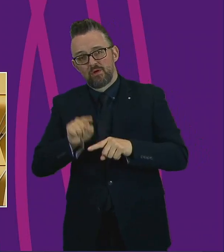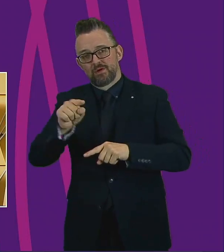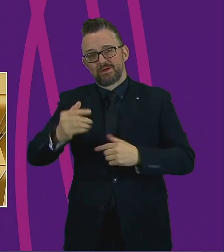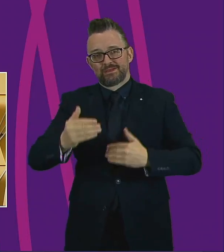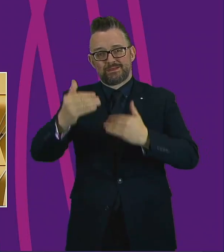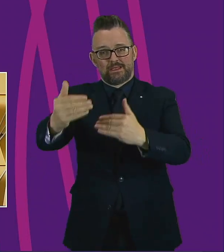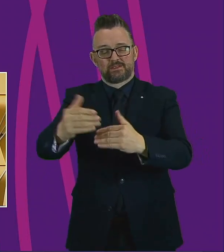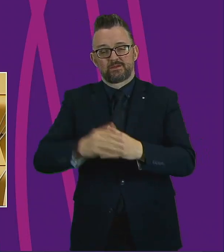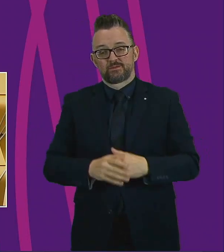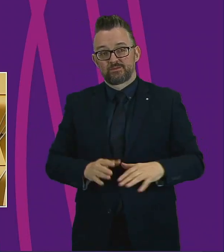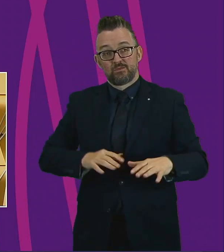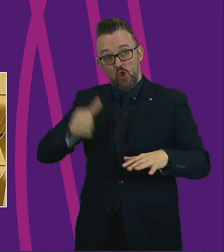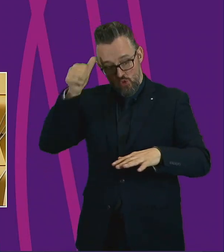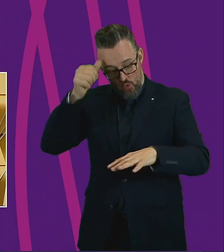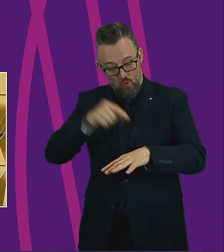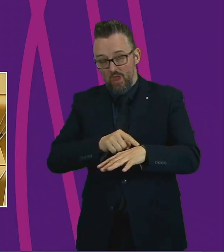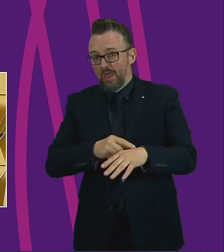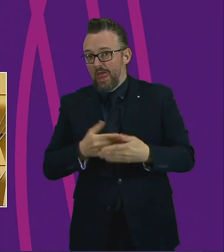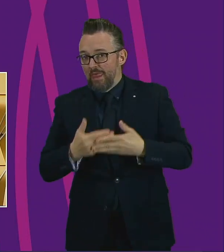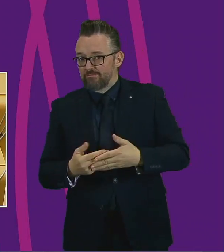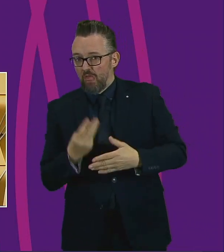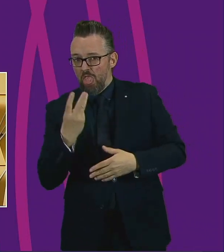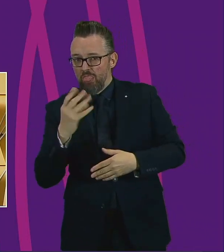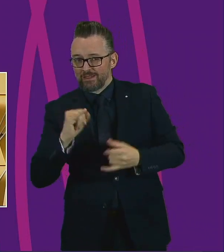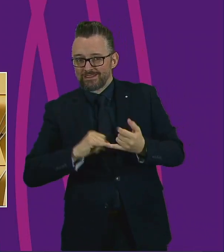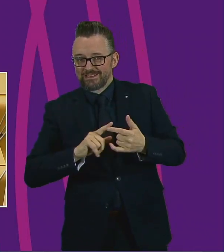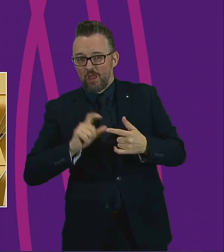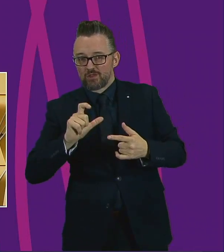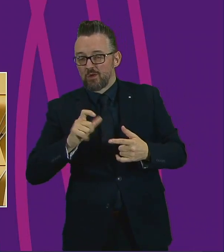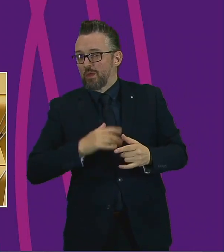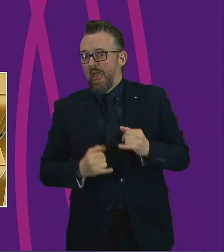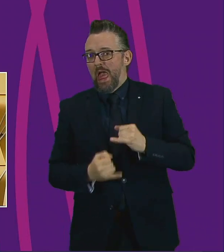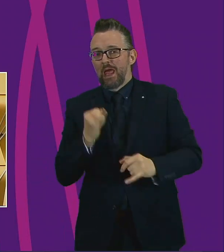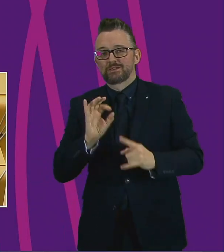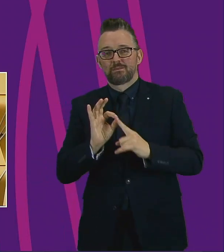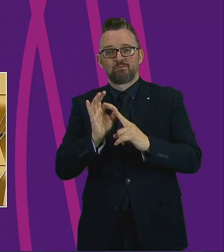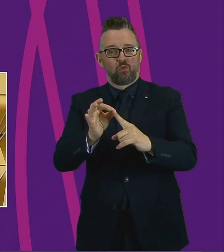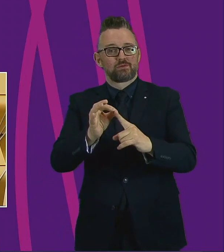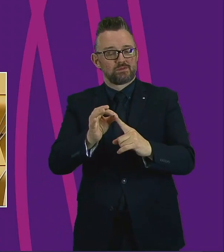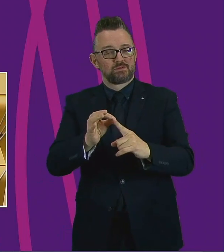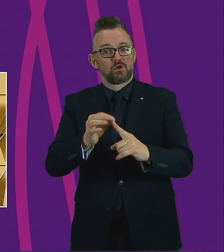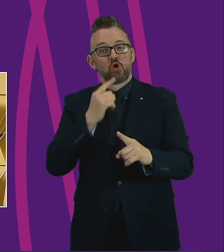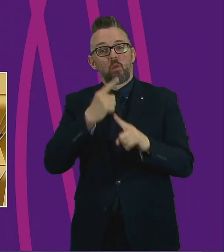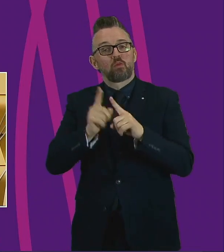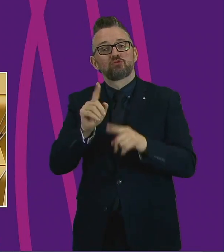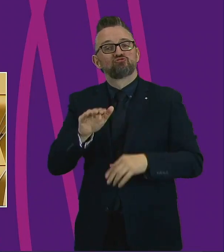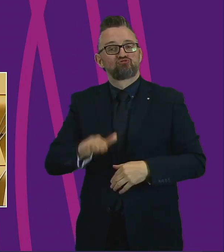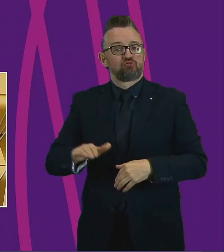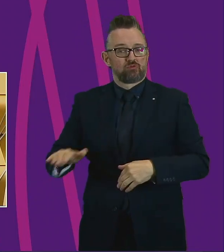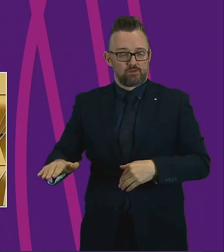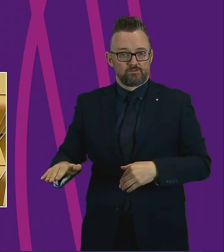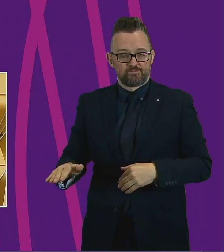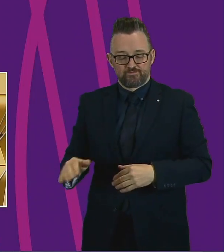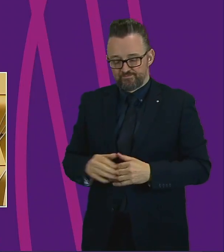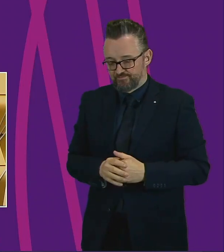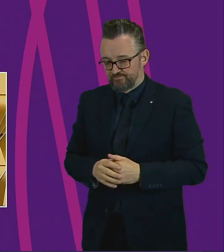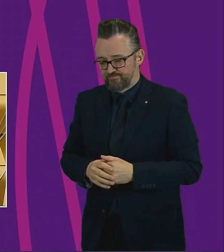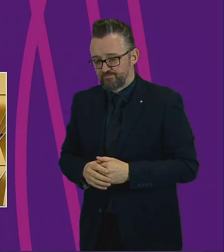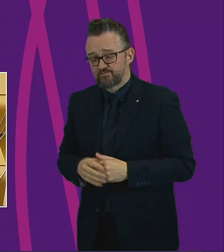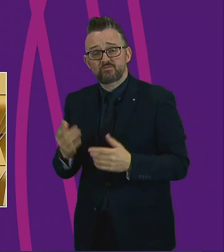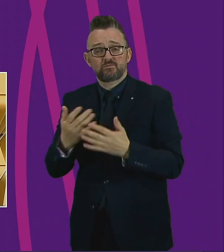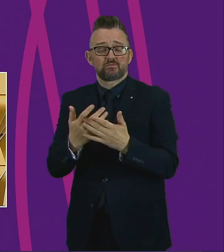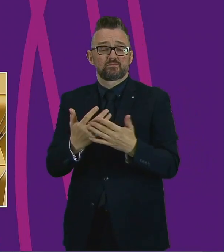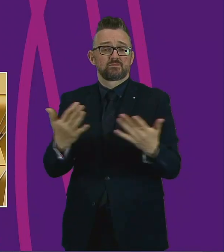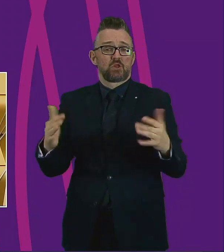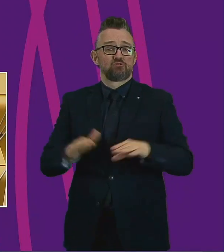I've got 30 seconds left. I'm going to use it, Deputy Presenting Officer, to make one final point, which is around children. There are lots of